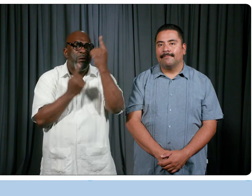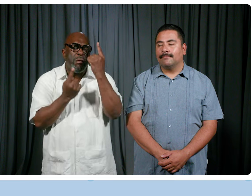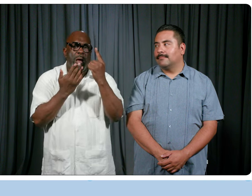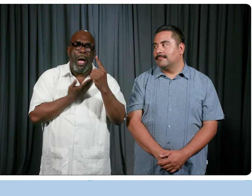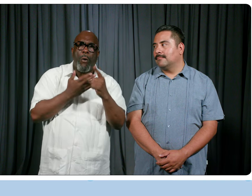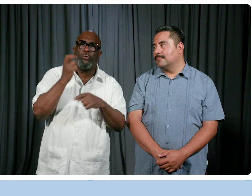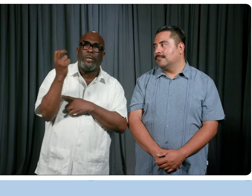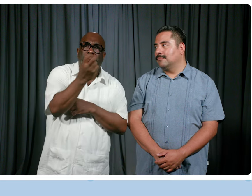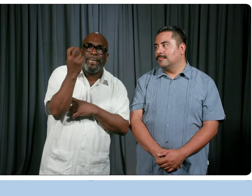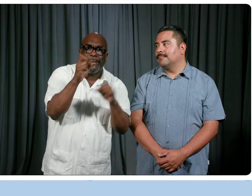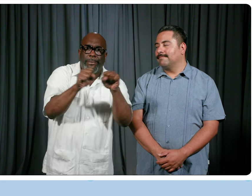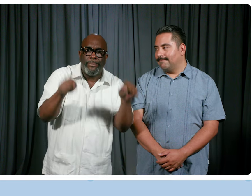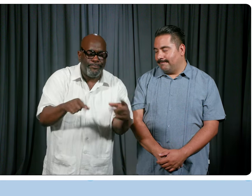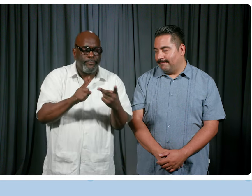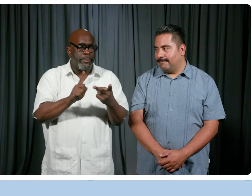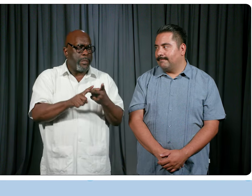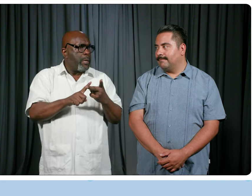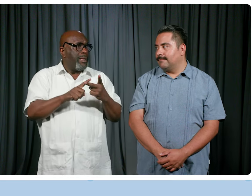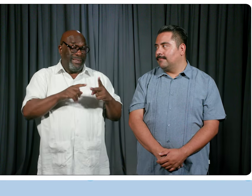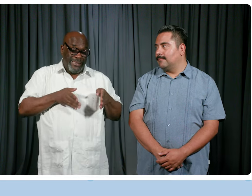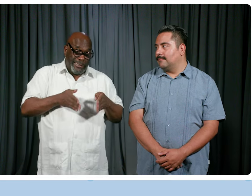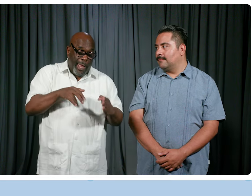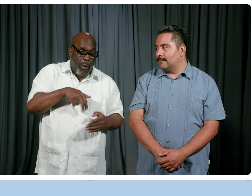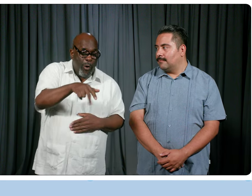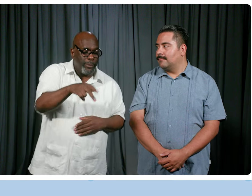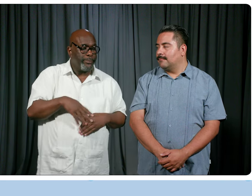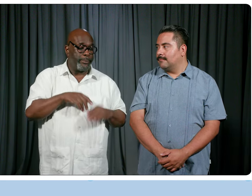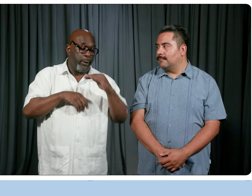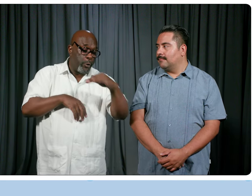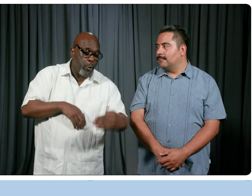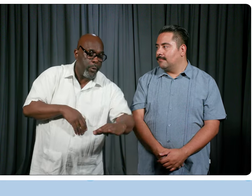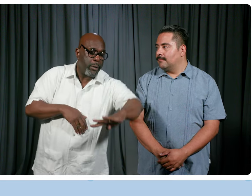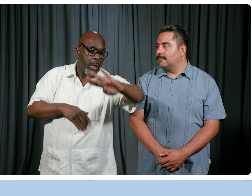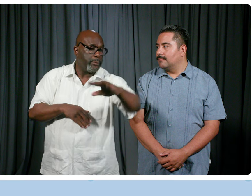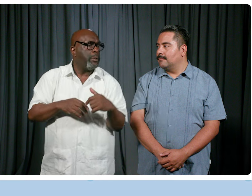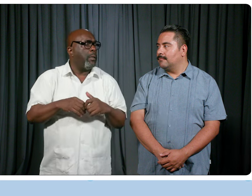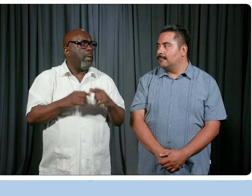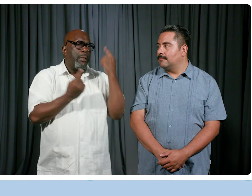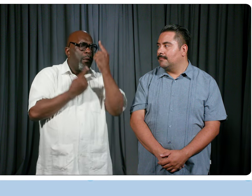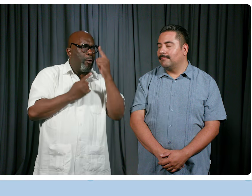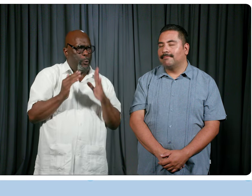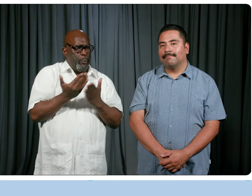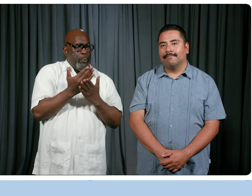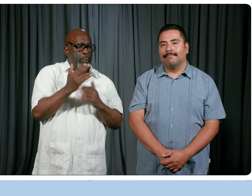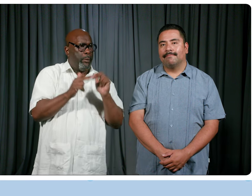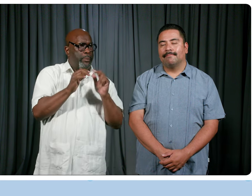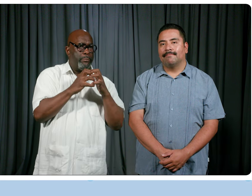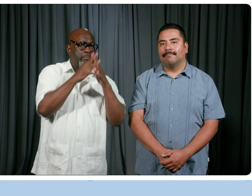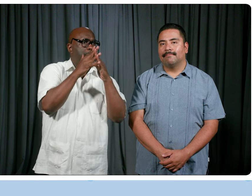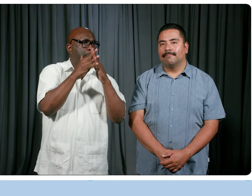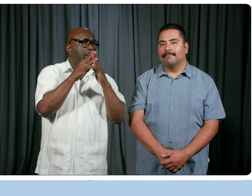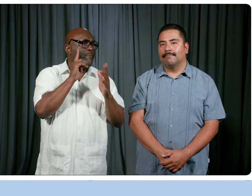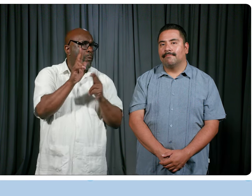infrastructure, you know, looking at our sidewalks and curb cuts and things of that nature, looking at our newer stock of hotels and buildings,